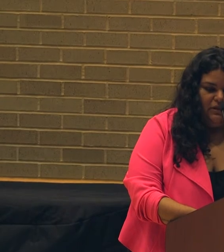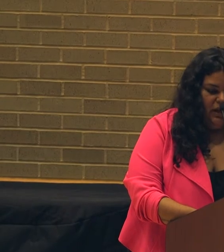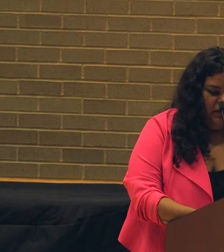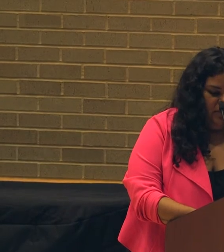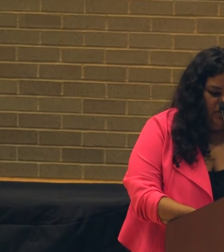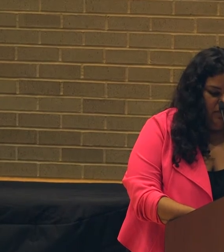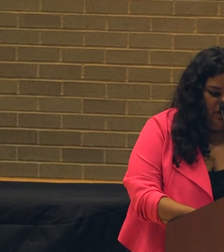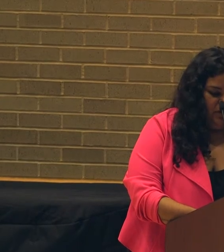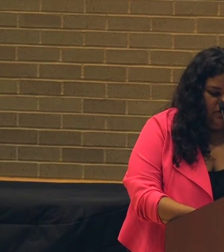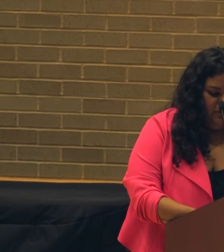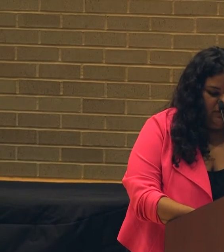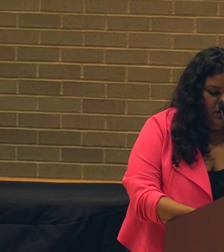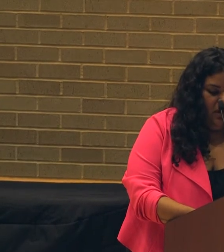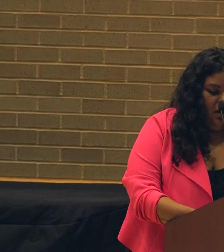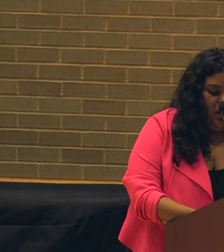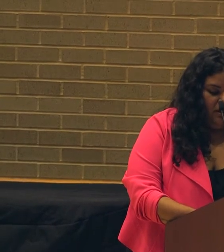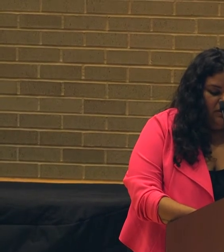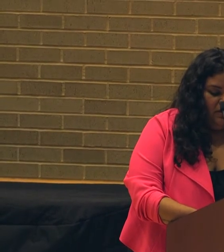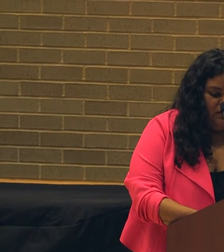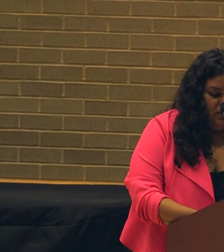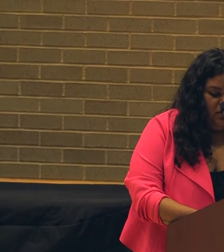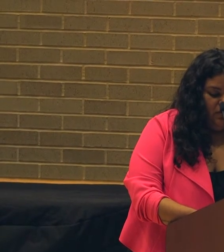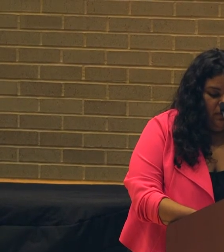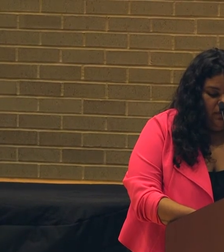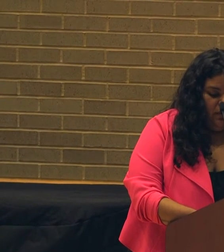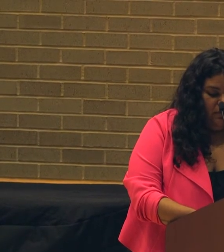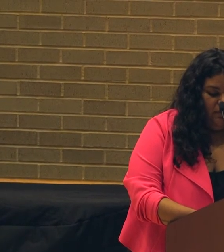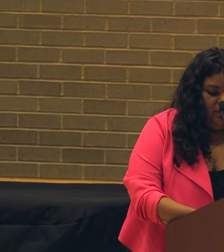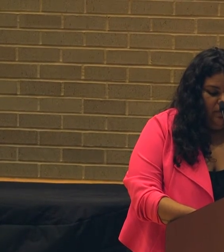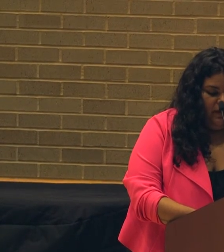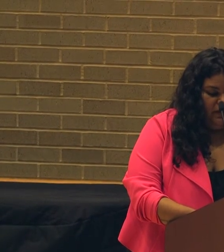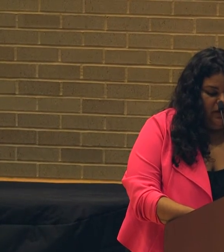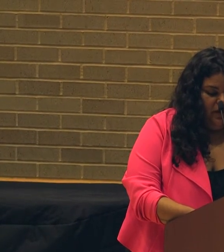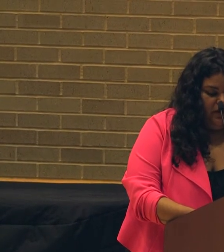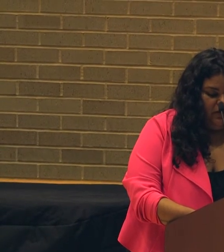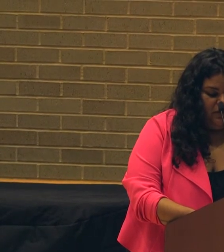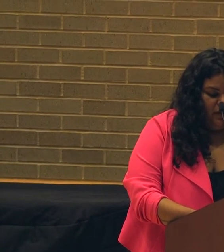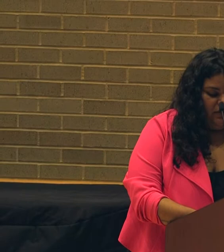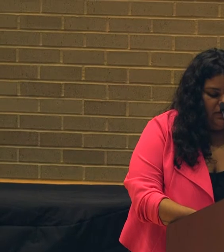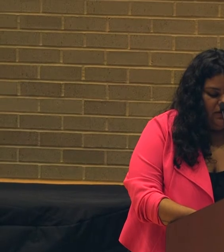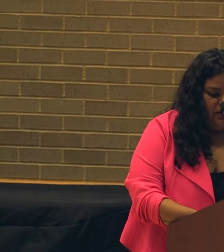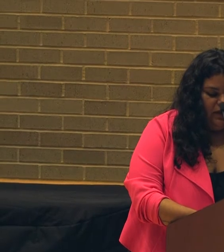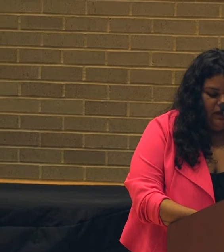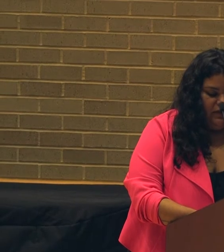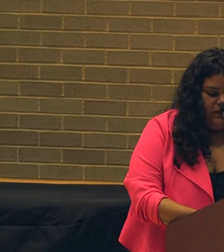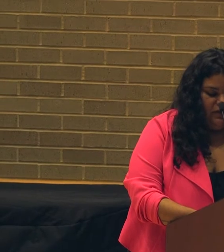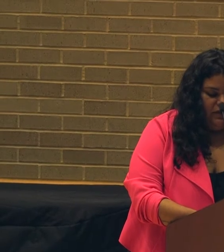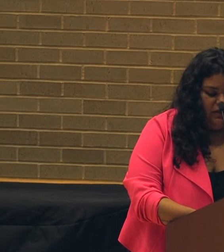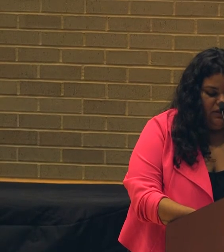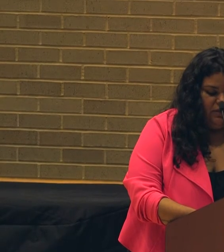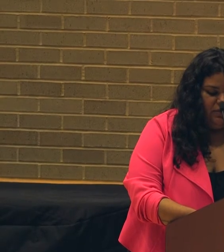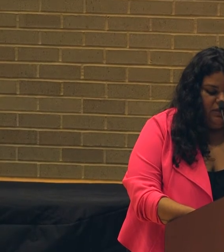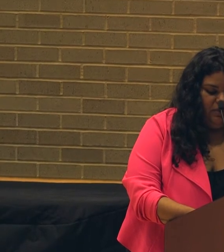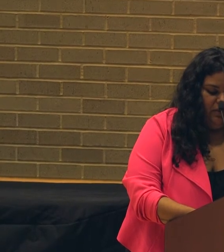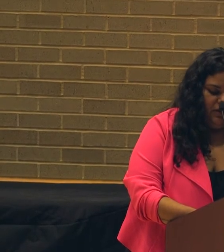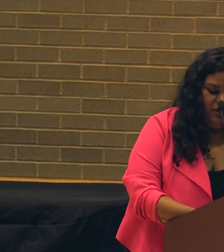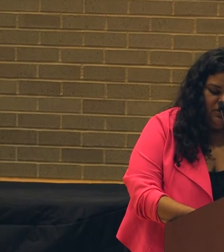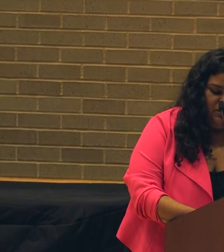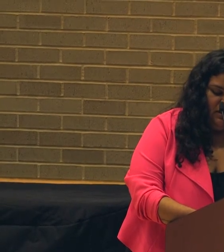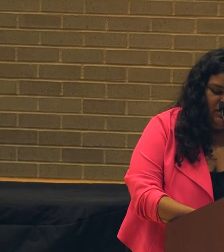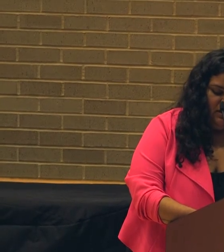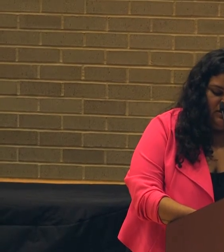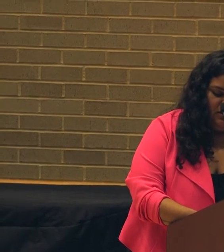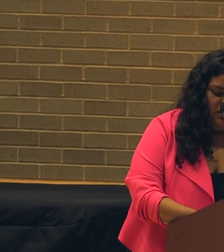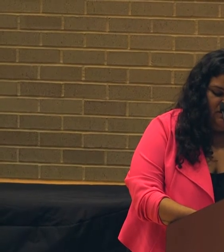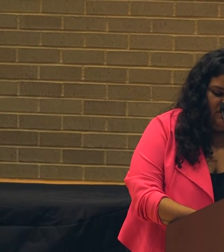collaboration and community partnerships. Our Diverse Discord program brings curators, directors, and critics to Houston to present public